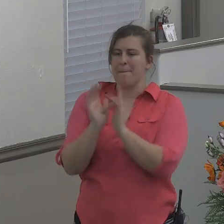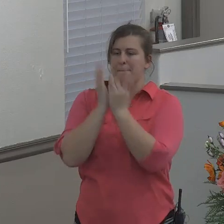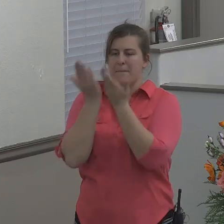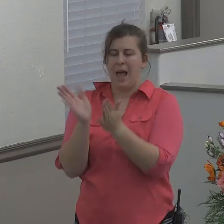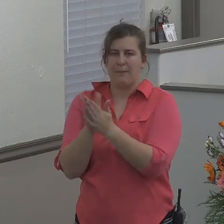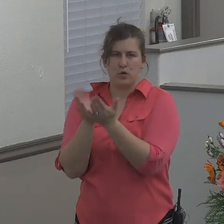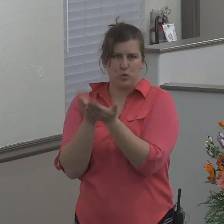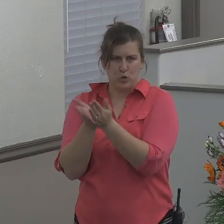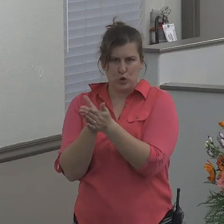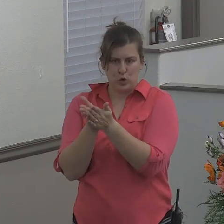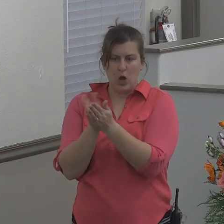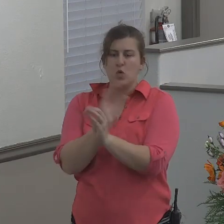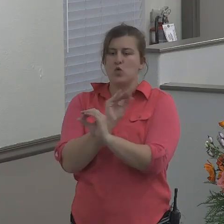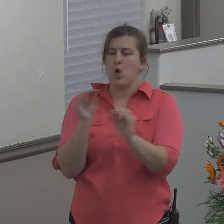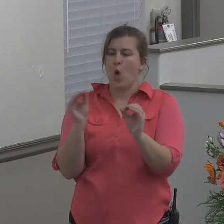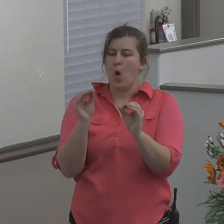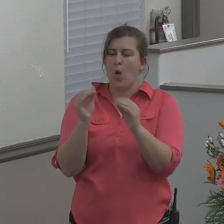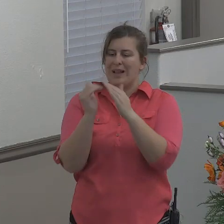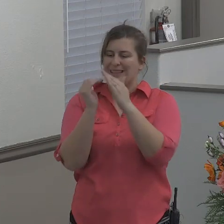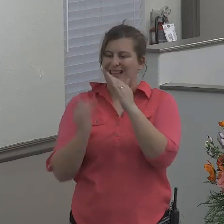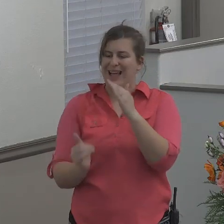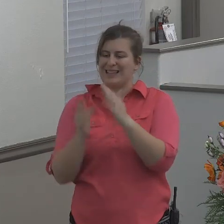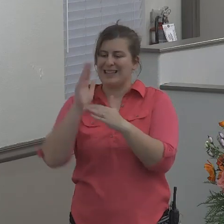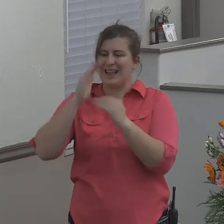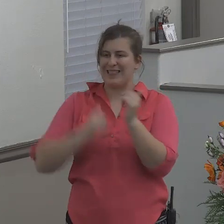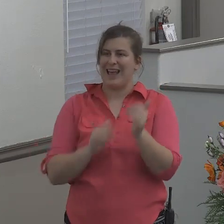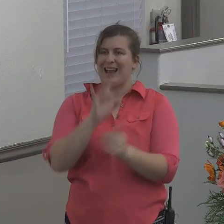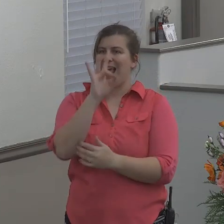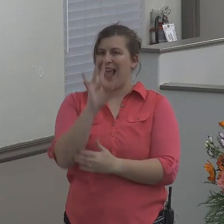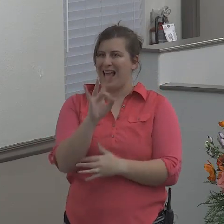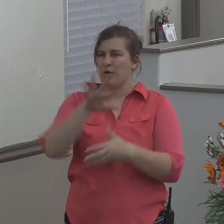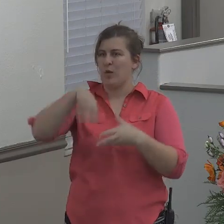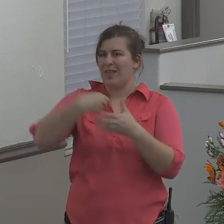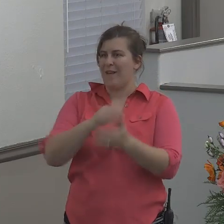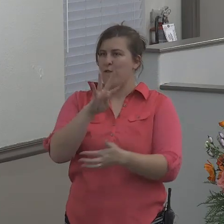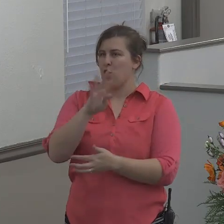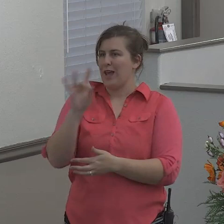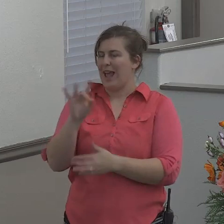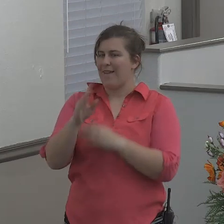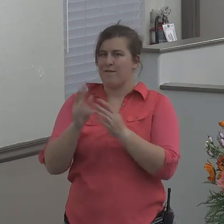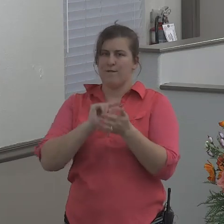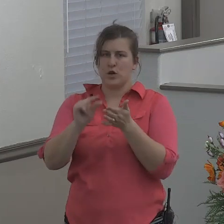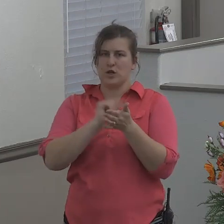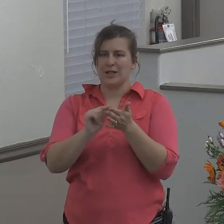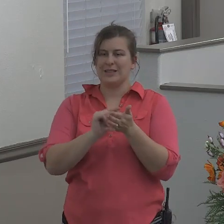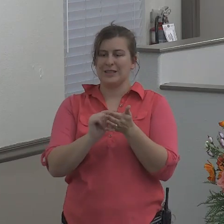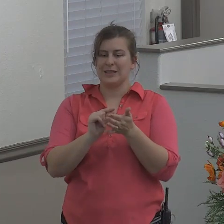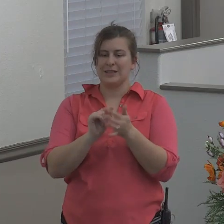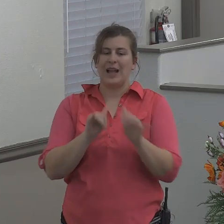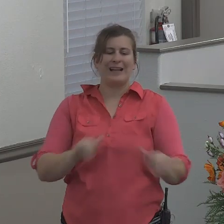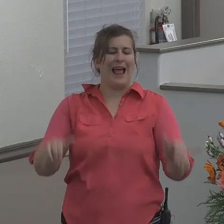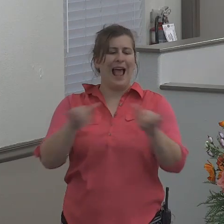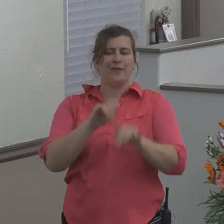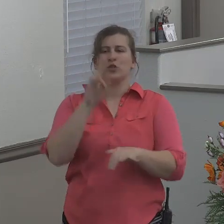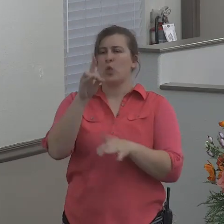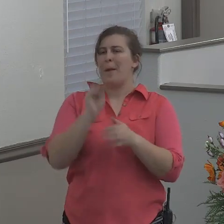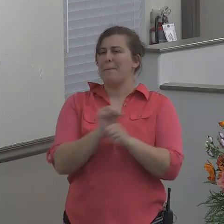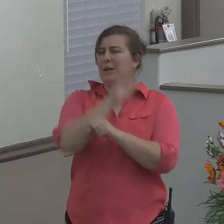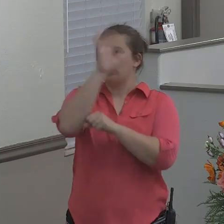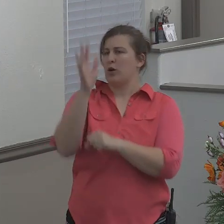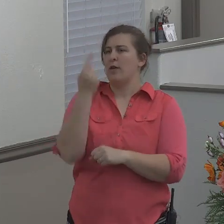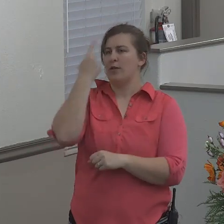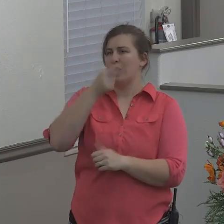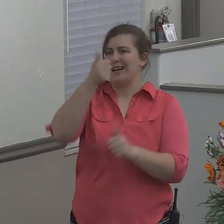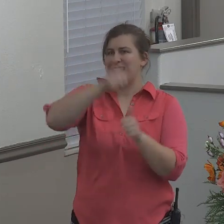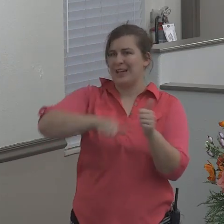No less than 8 in 48 verses. Averaging one miracle per each 6